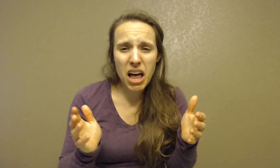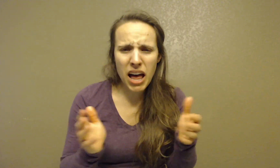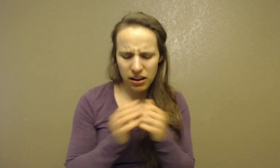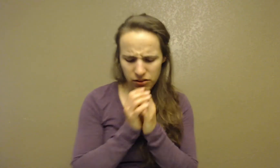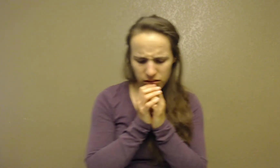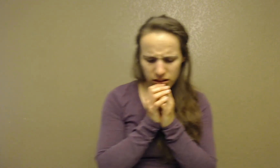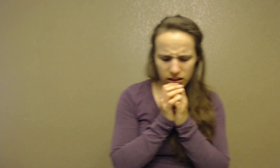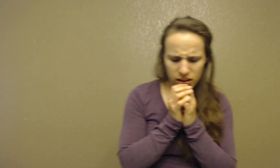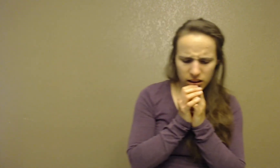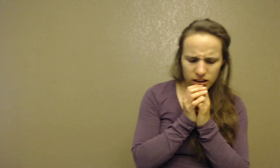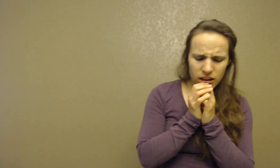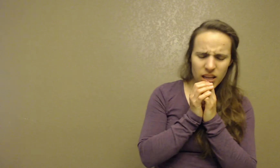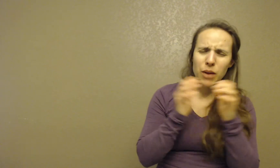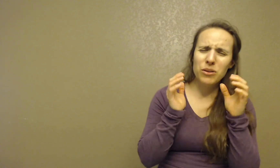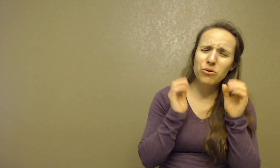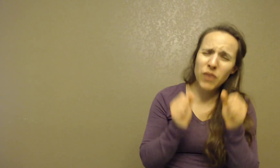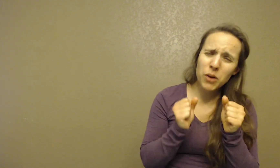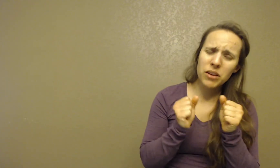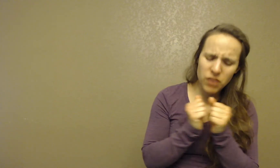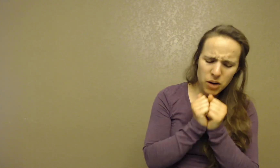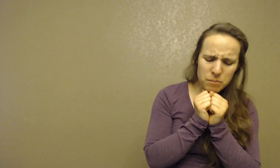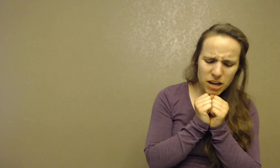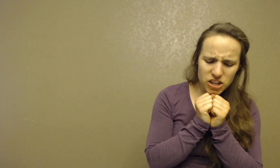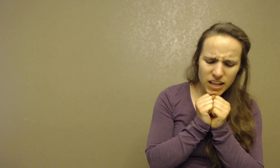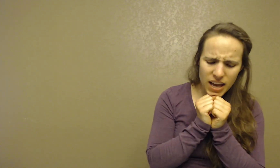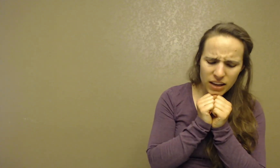alive. He was very, very much alive.